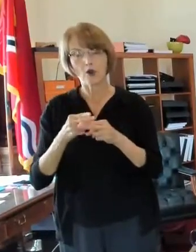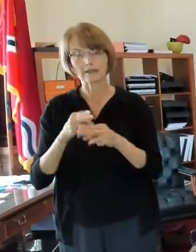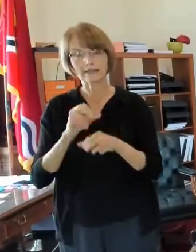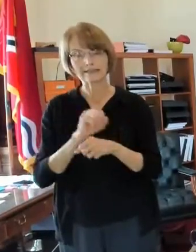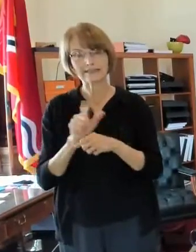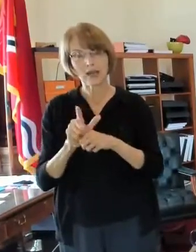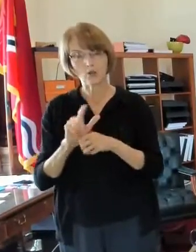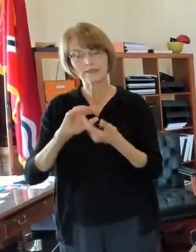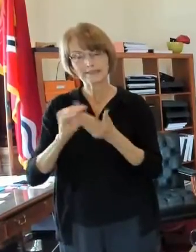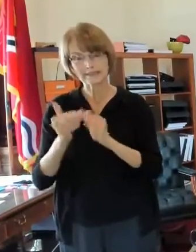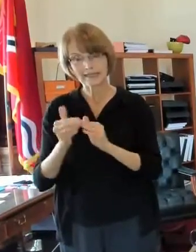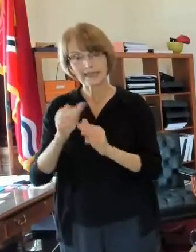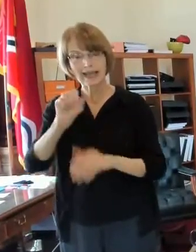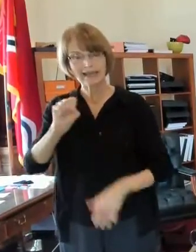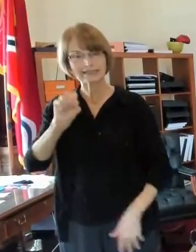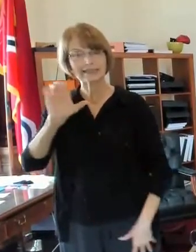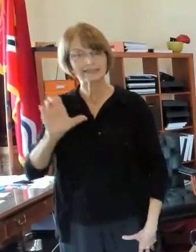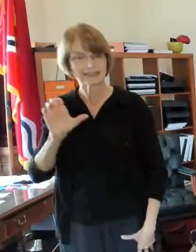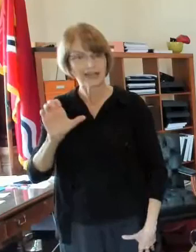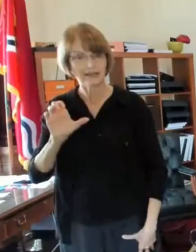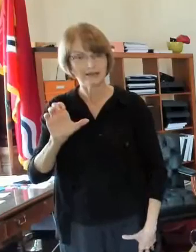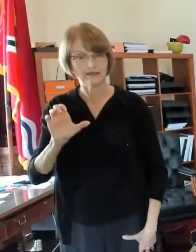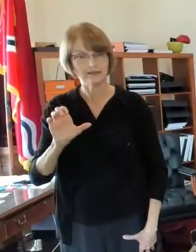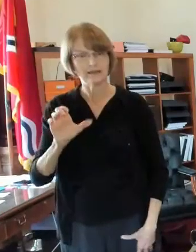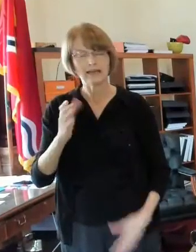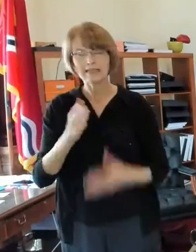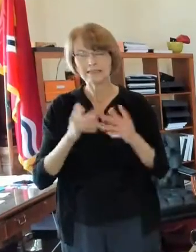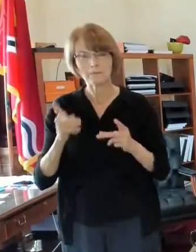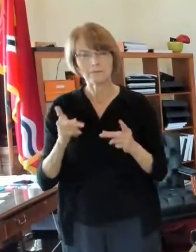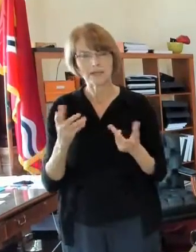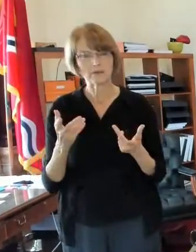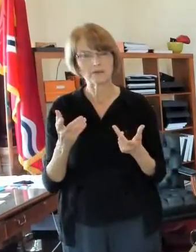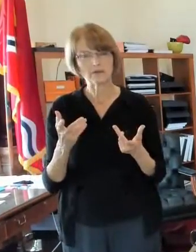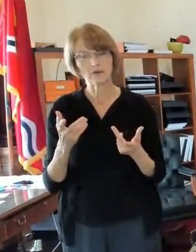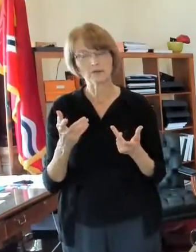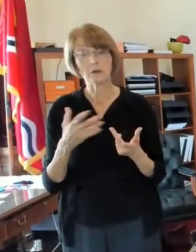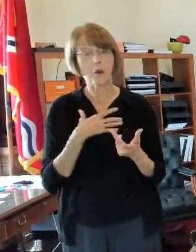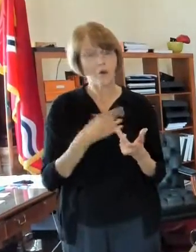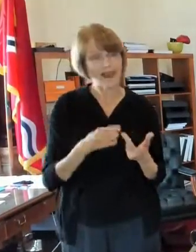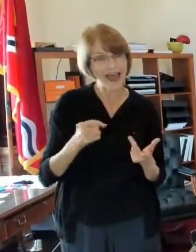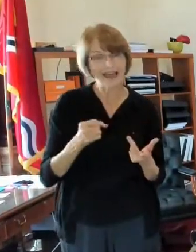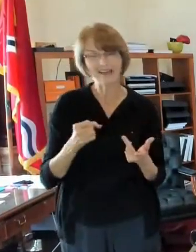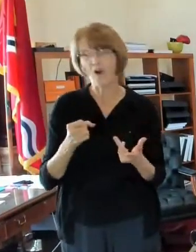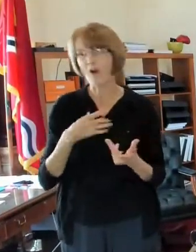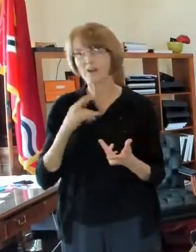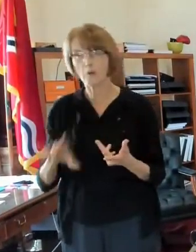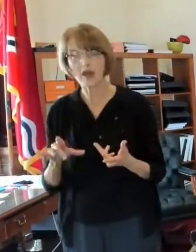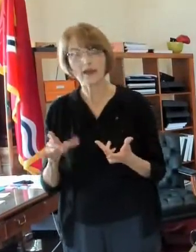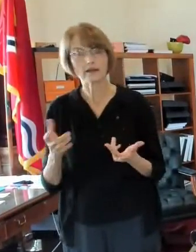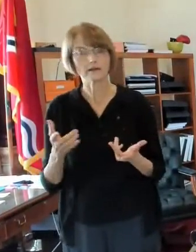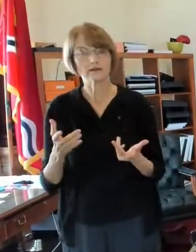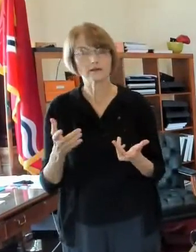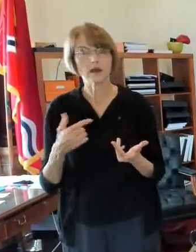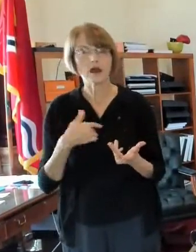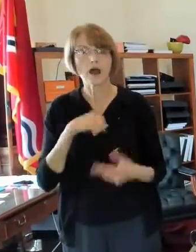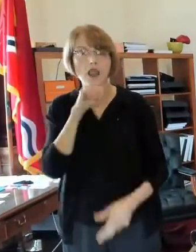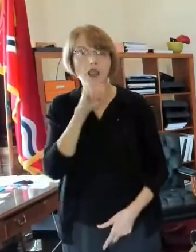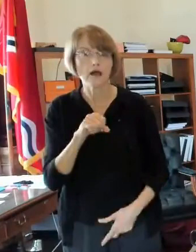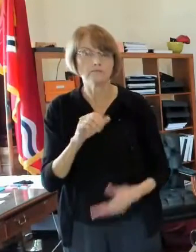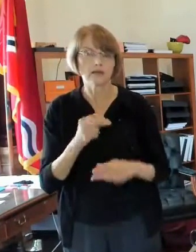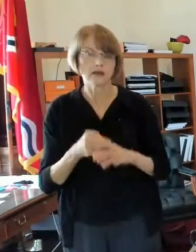city sc and you know i've heard some people who like the name and some people who don't like the name you know what i love the name